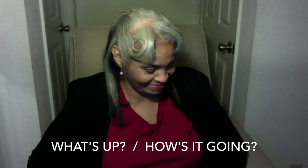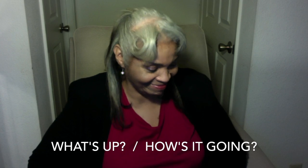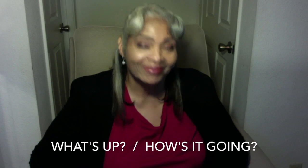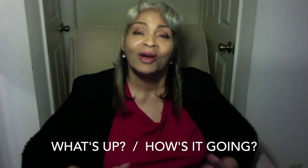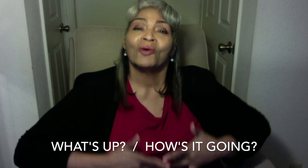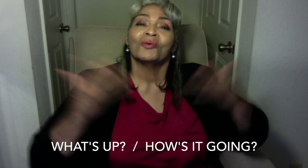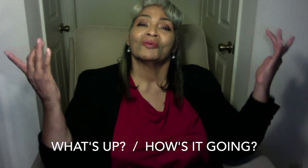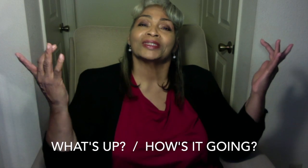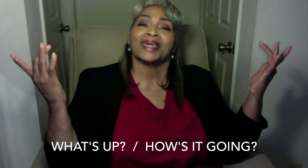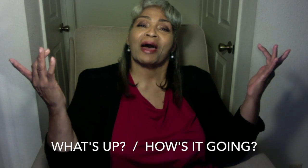What's up?